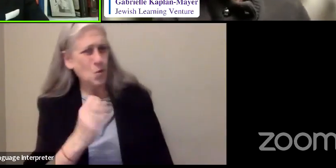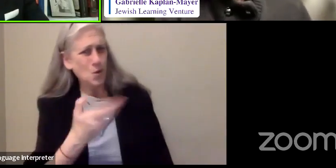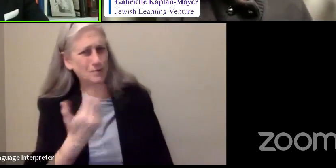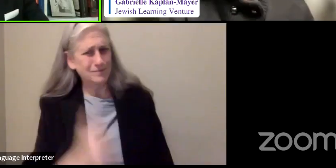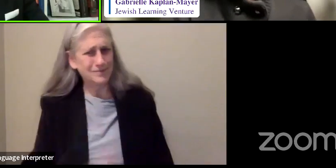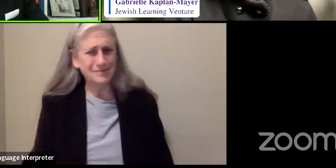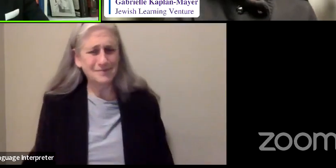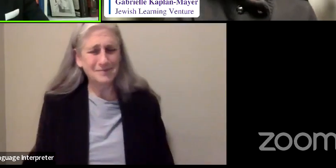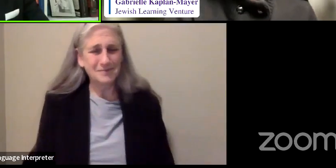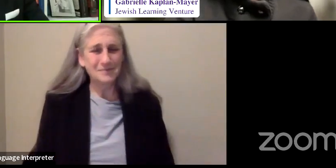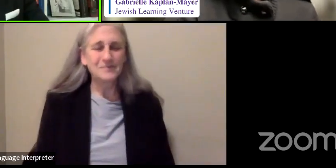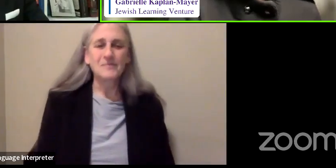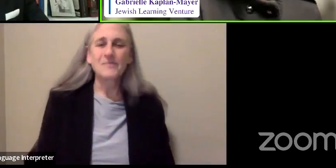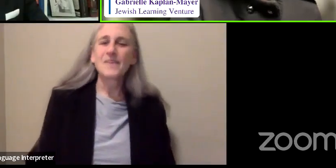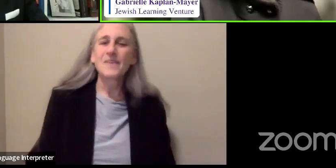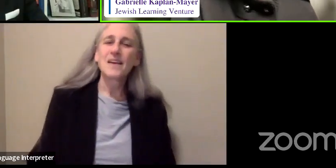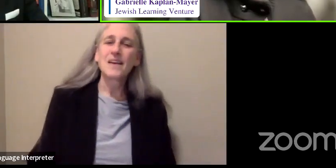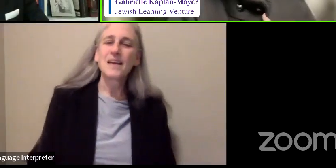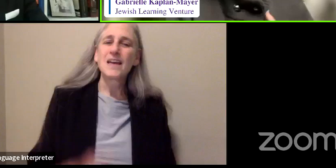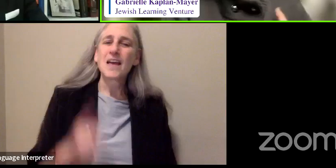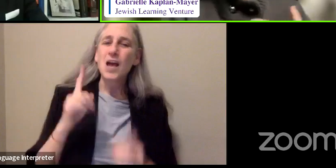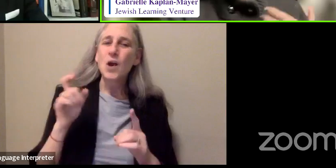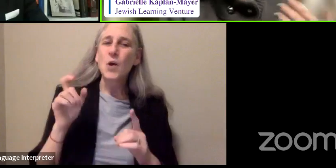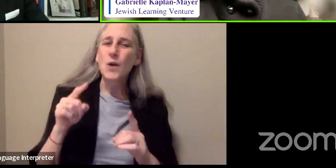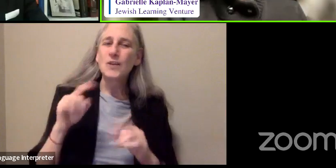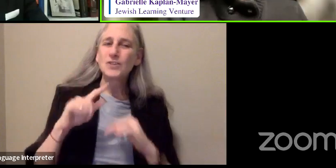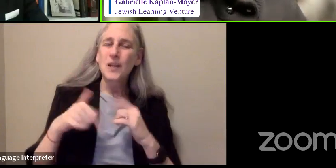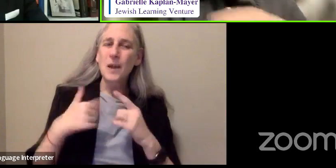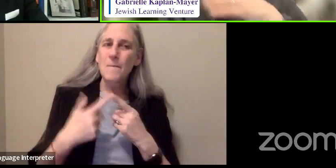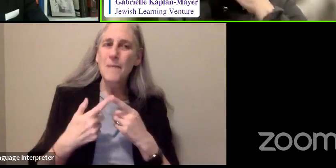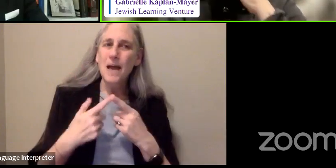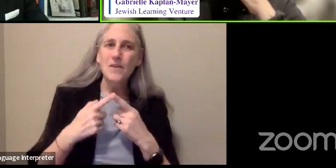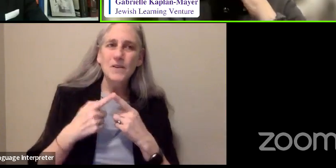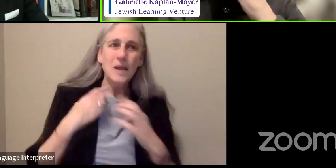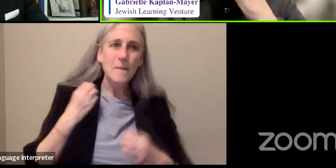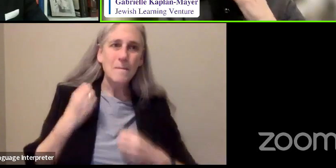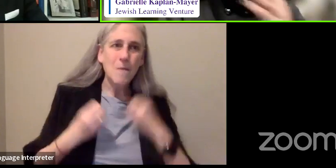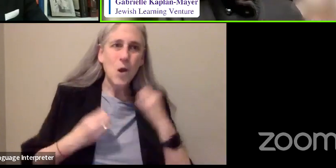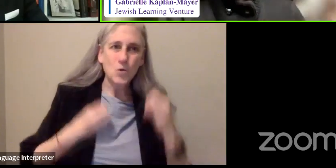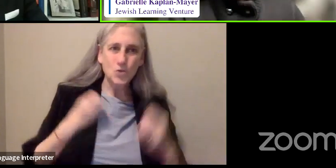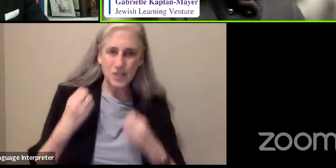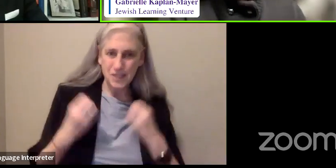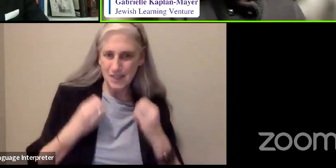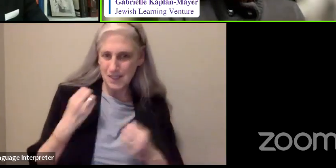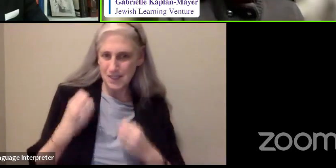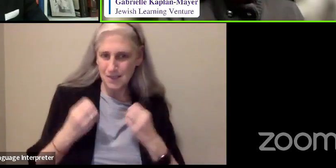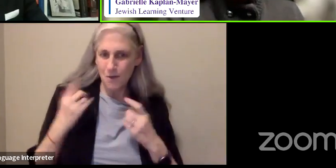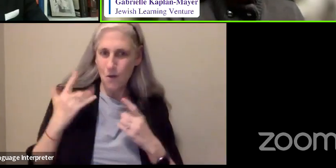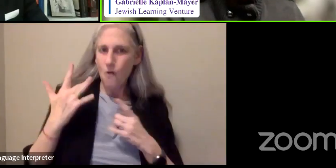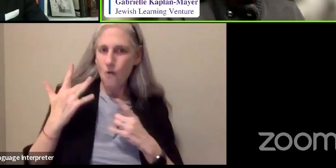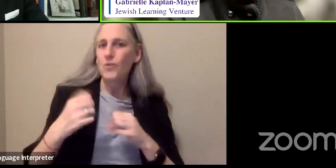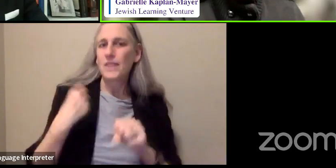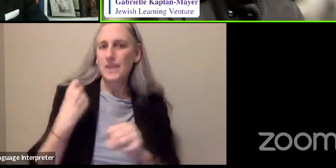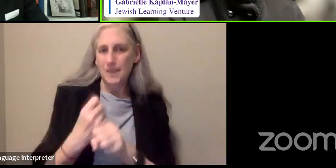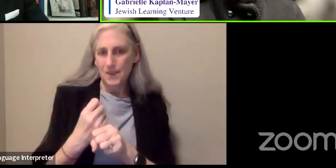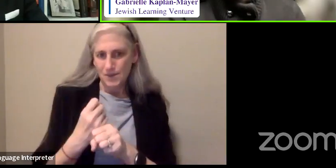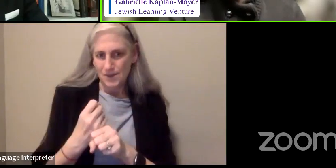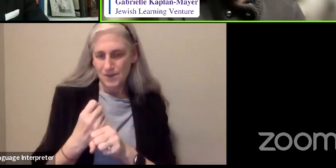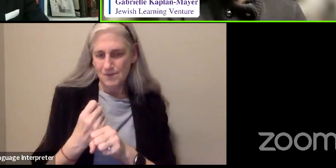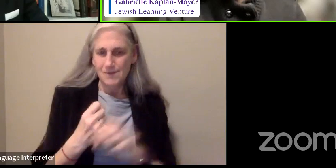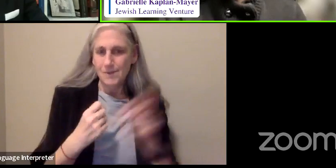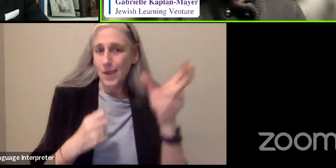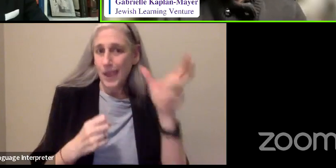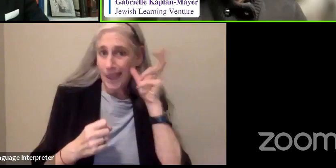Okay. Well, it was a question just about the emotions that you've dealt with over the years, since this news at